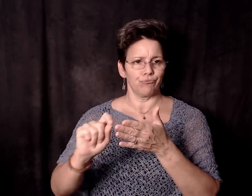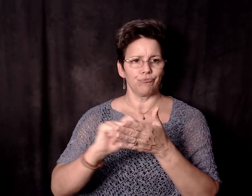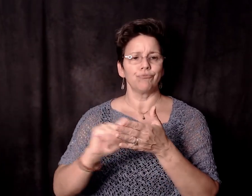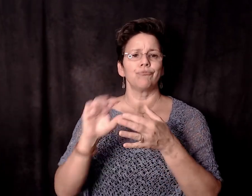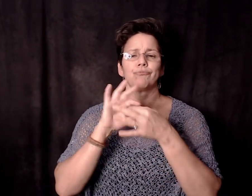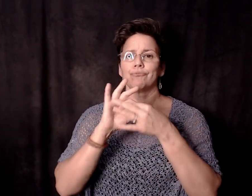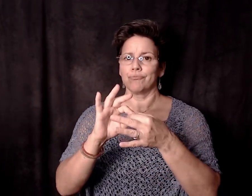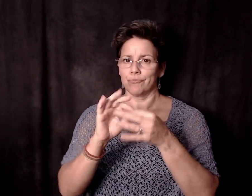kids.